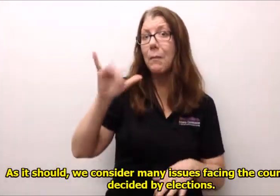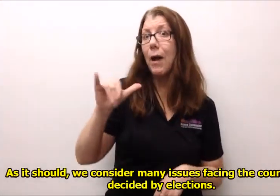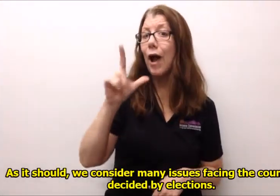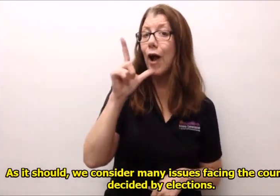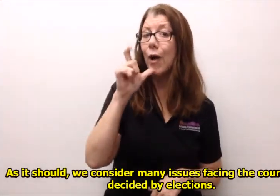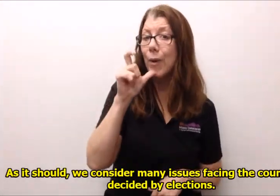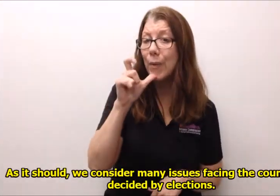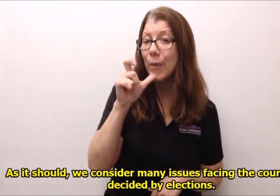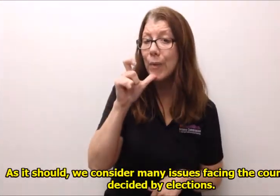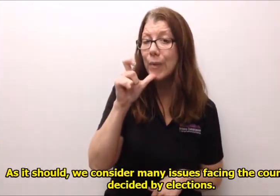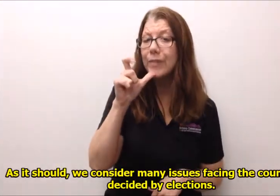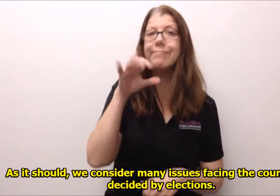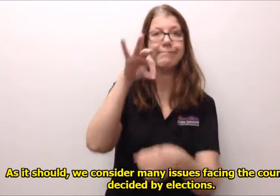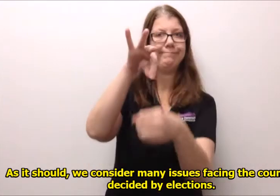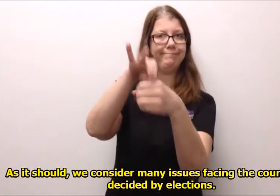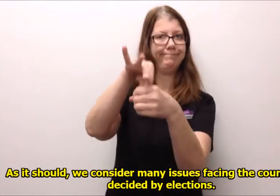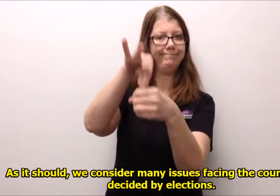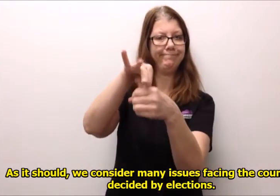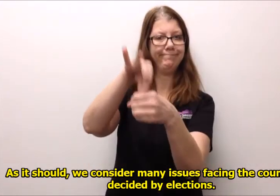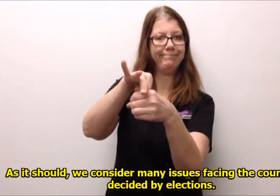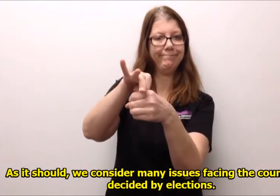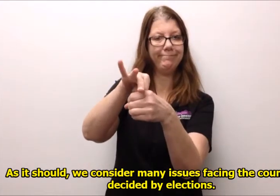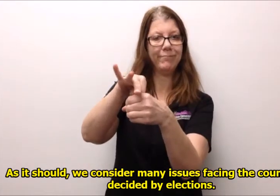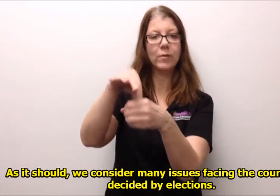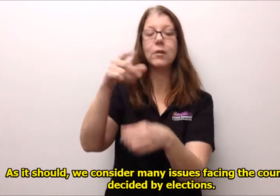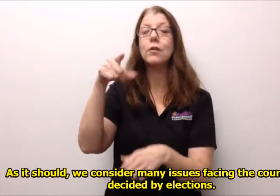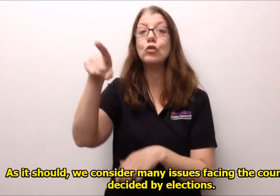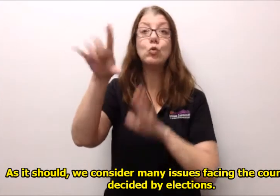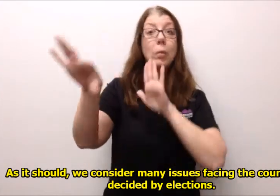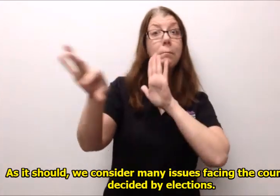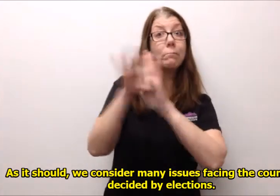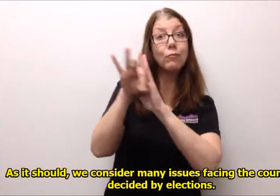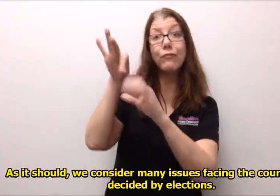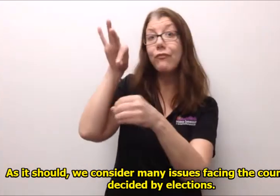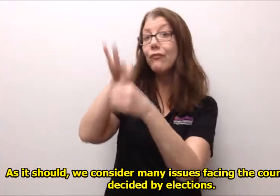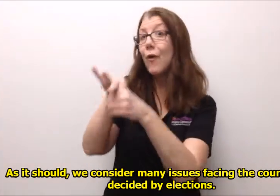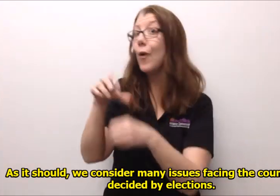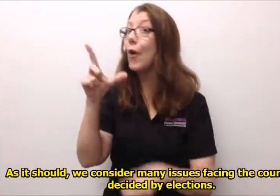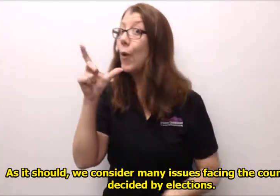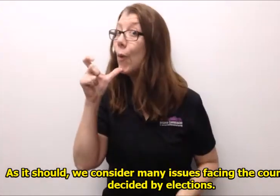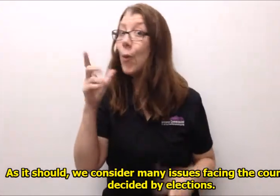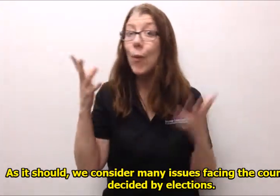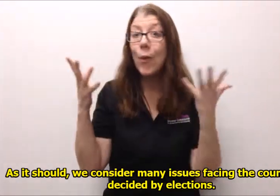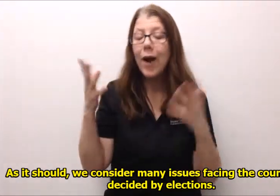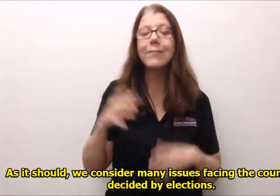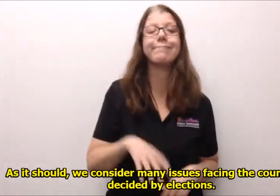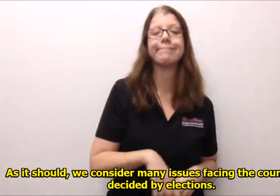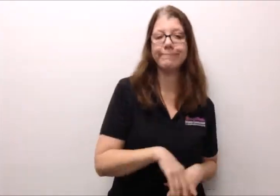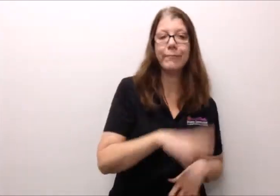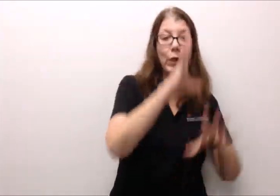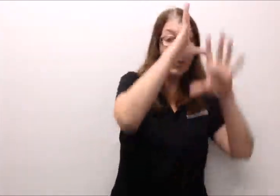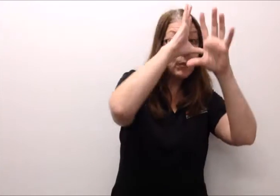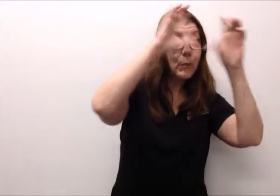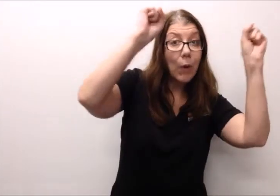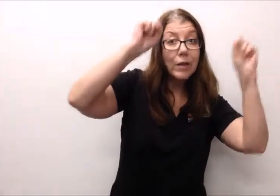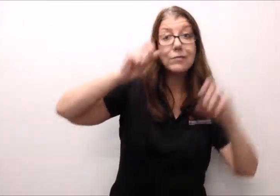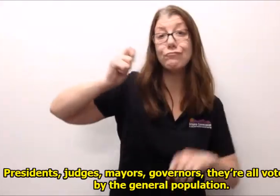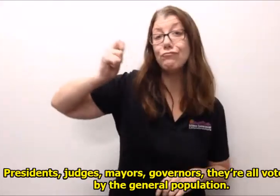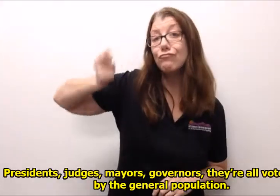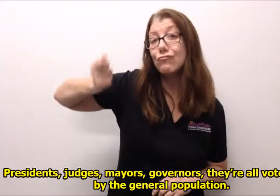should we consider many issues facing the country are decided by elections presidents